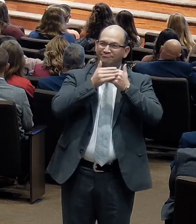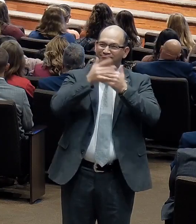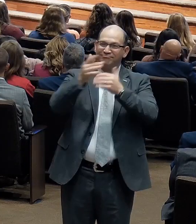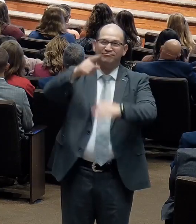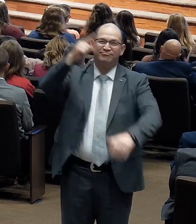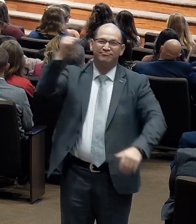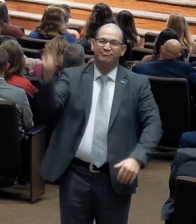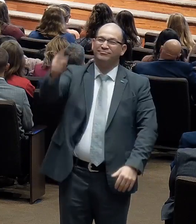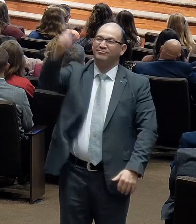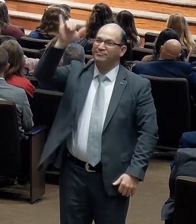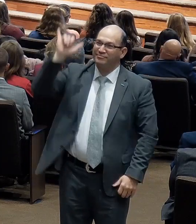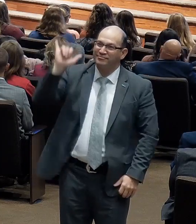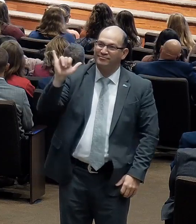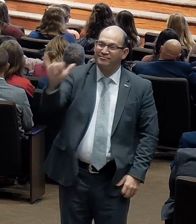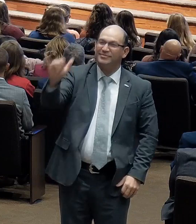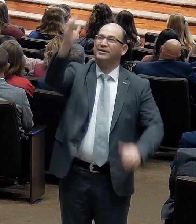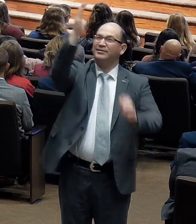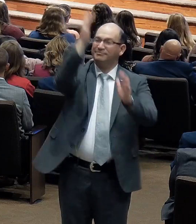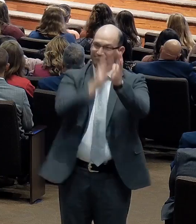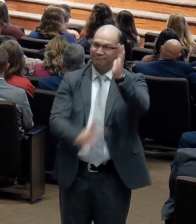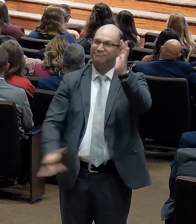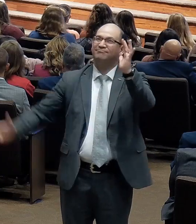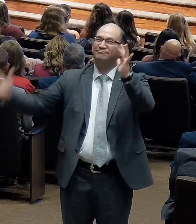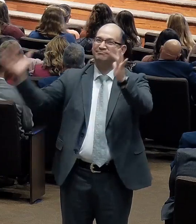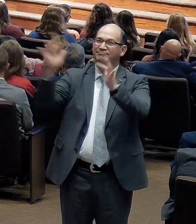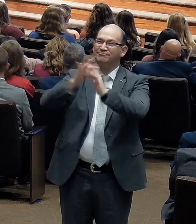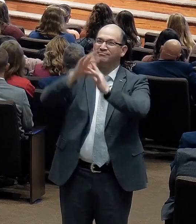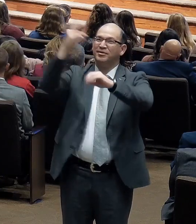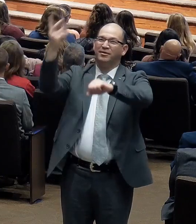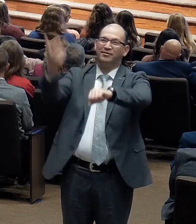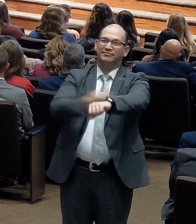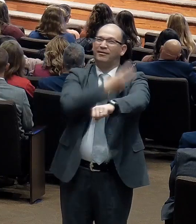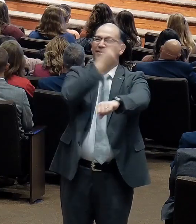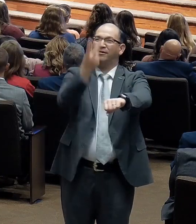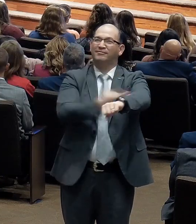of the risen Lamb.